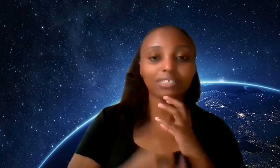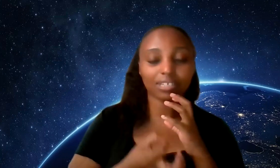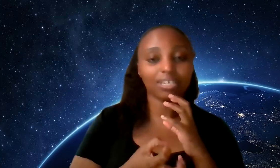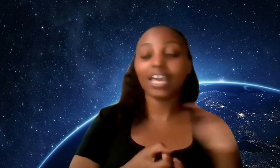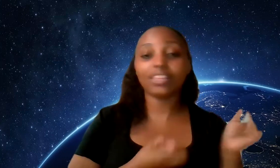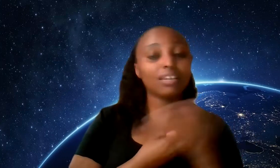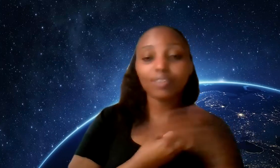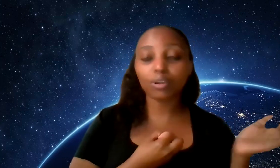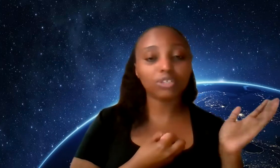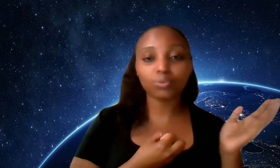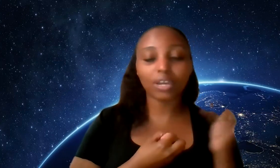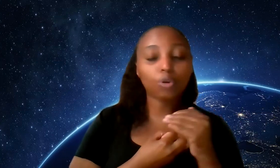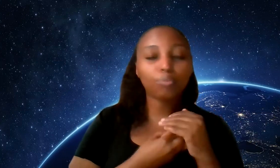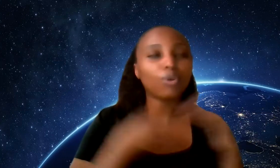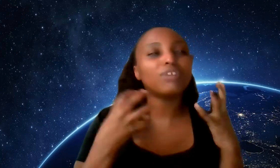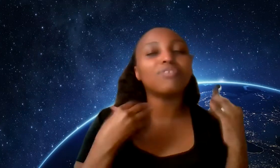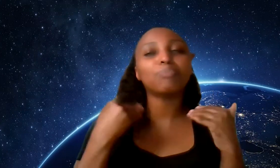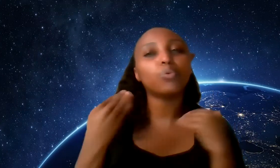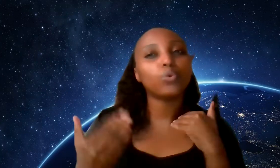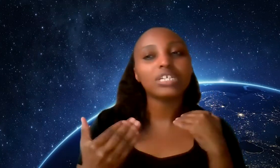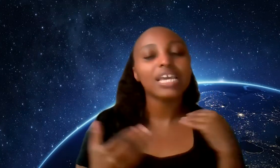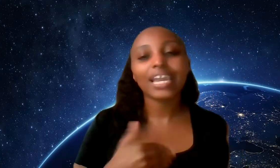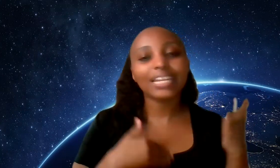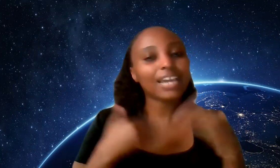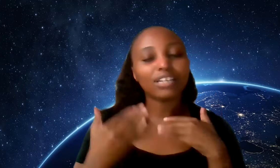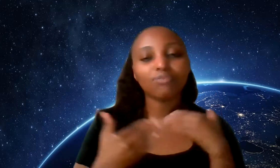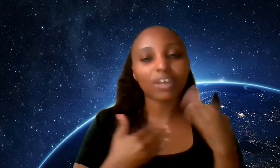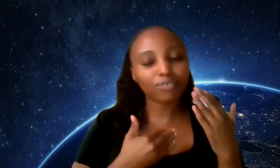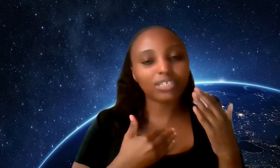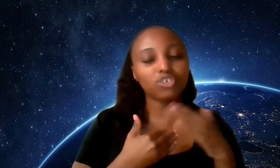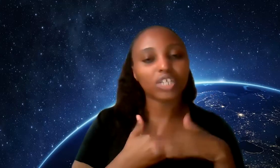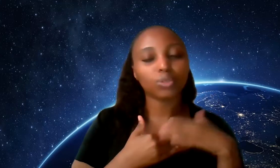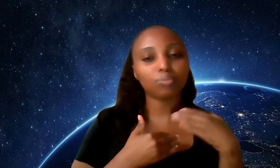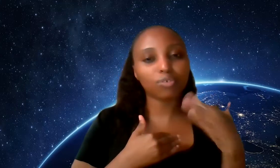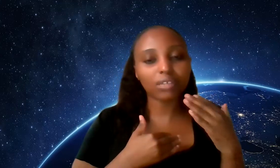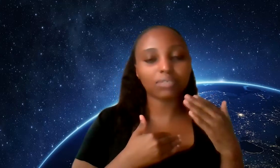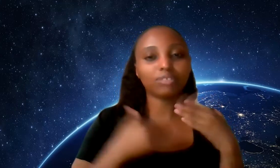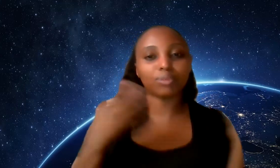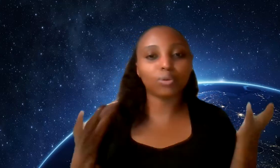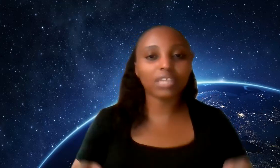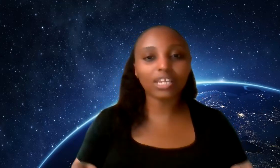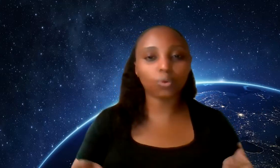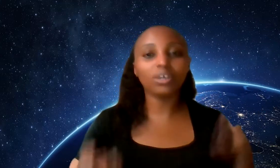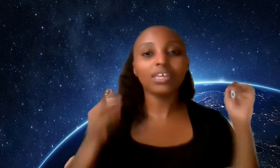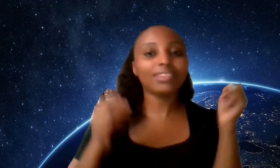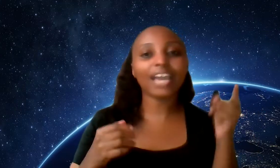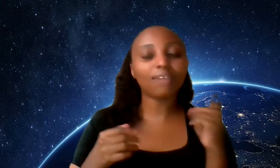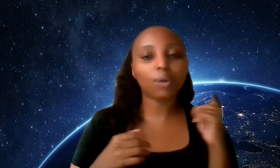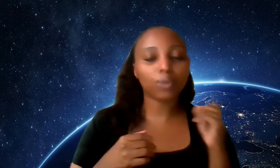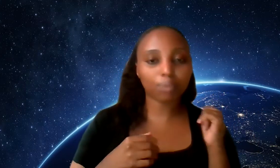mindset and they're never gonna do or even put any kind of effort in trying to improve themselves because they know they have that one